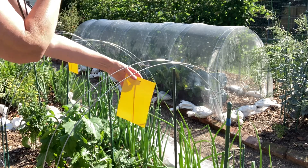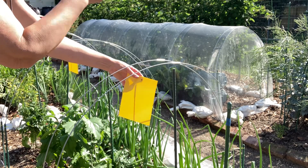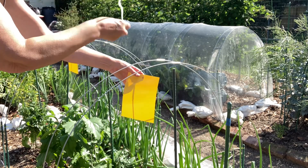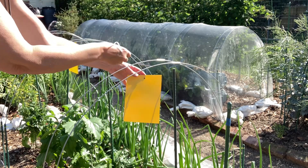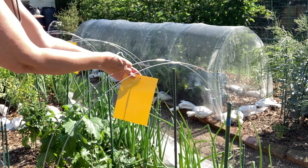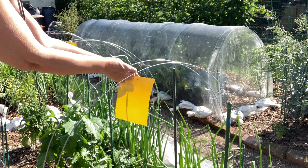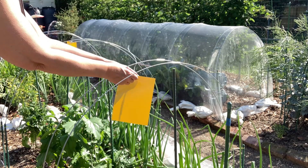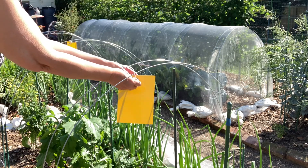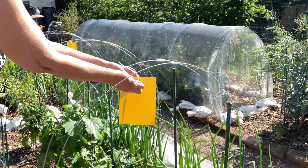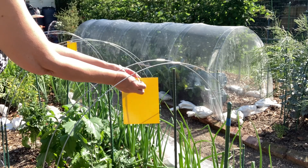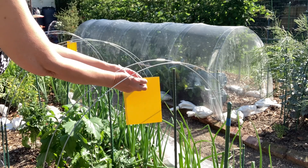it's